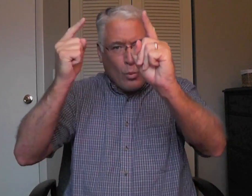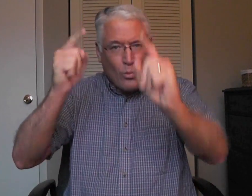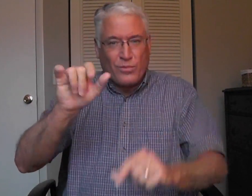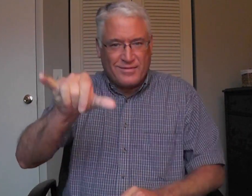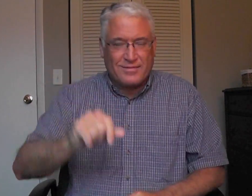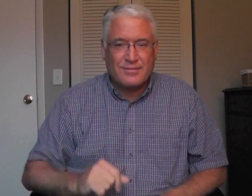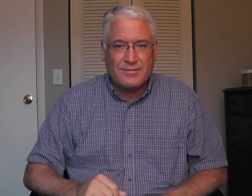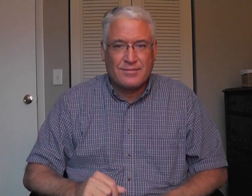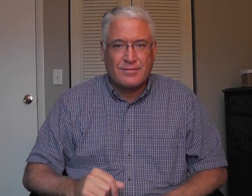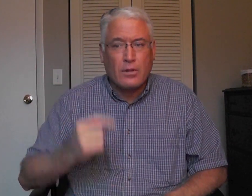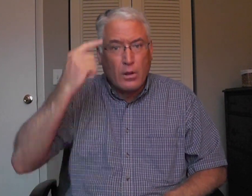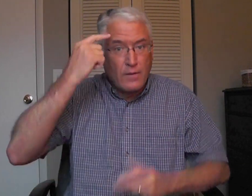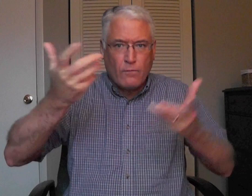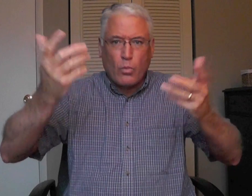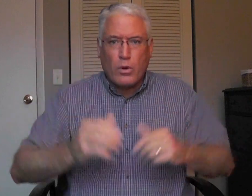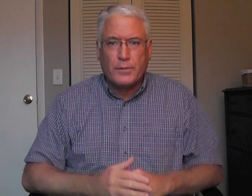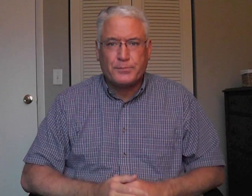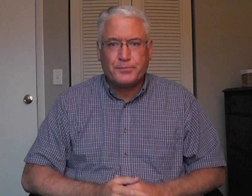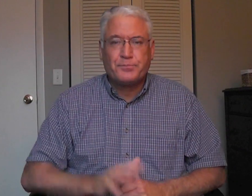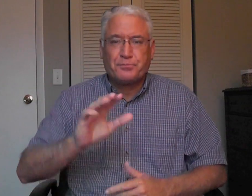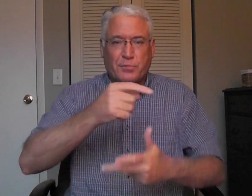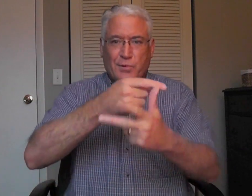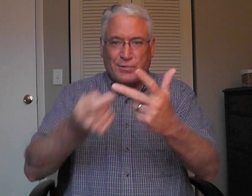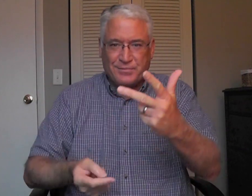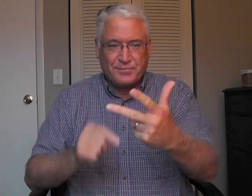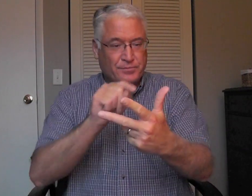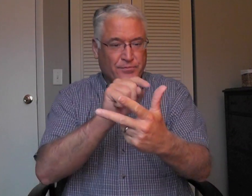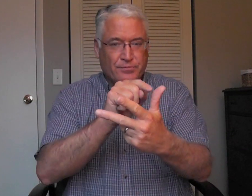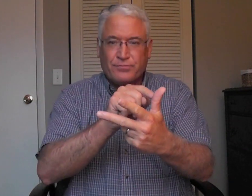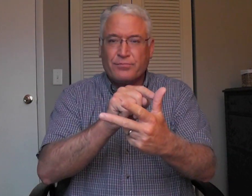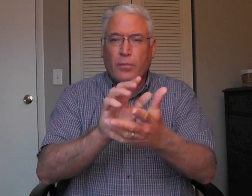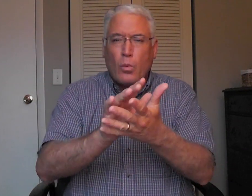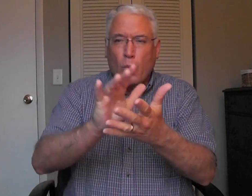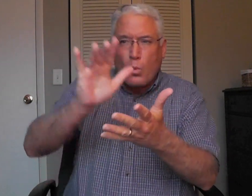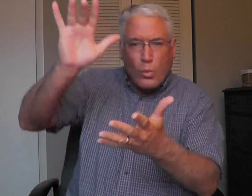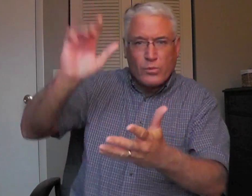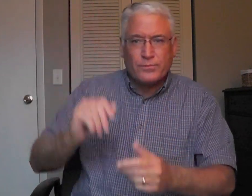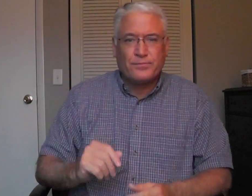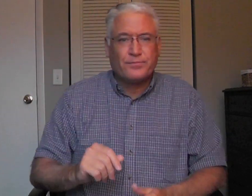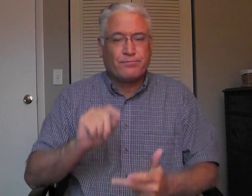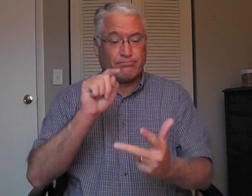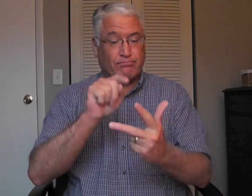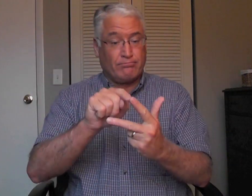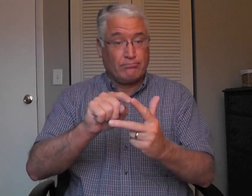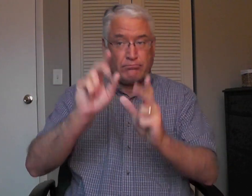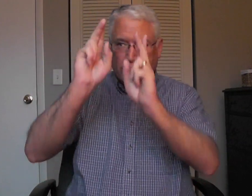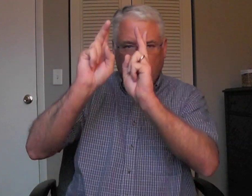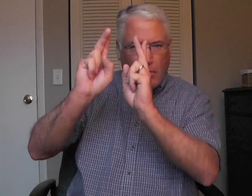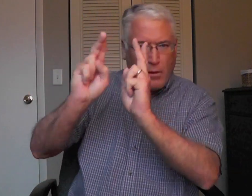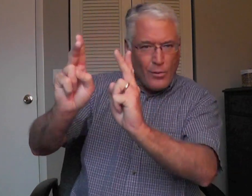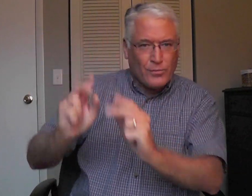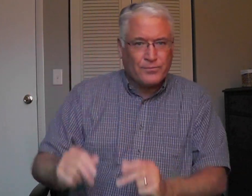It means a goal. Well, what's the goal for? Well, for three things. Glory, honor,